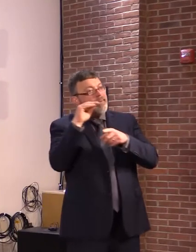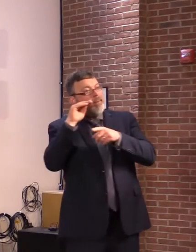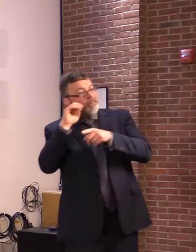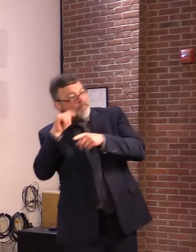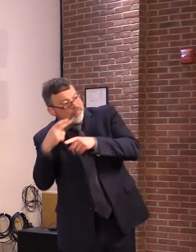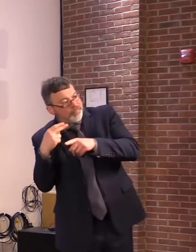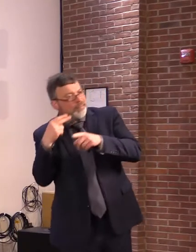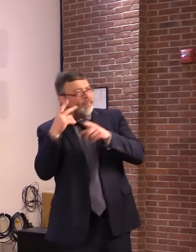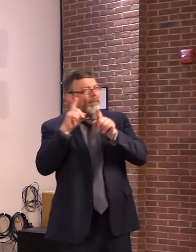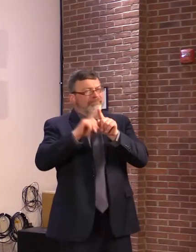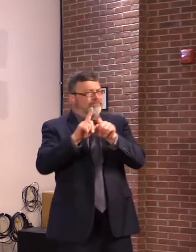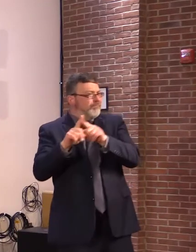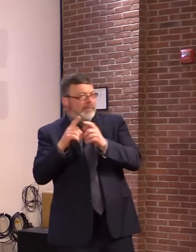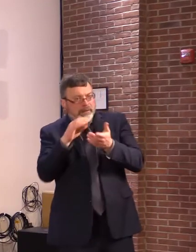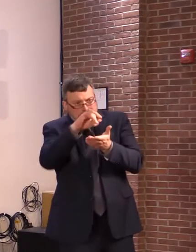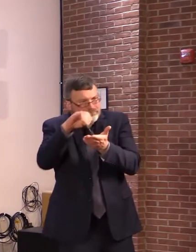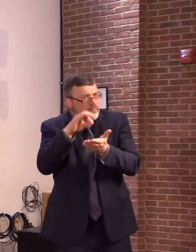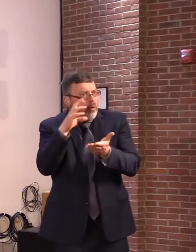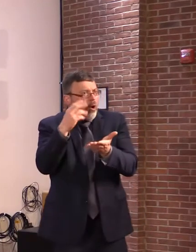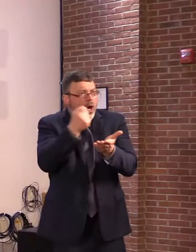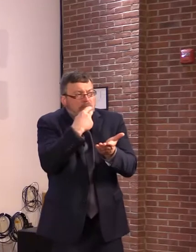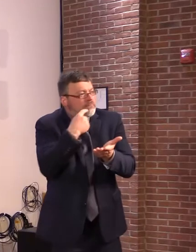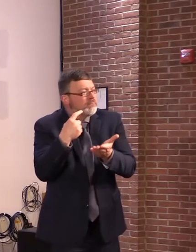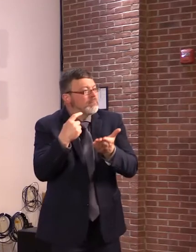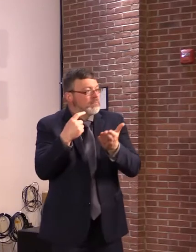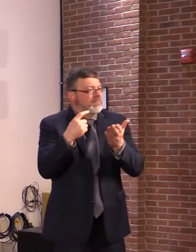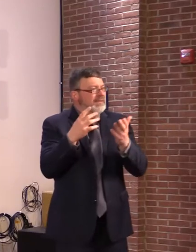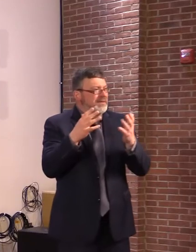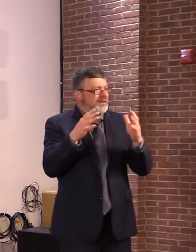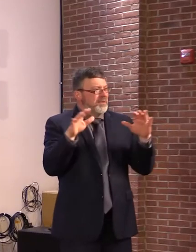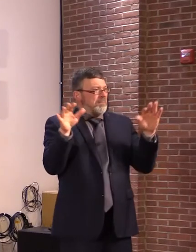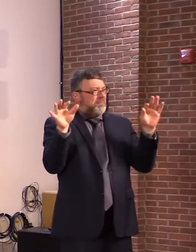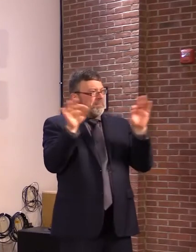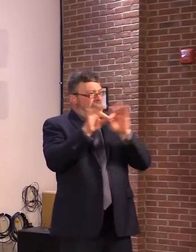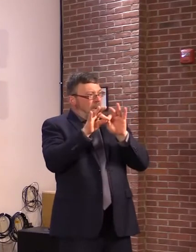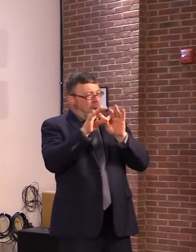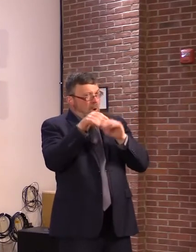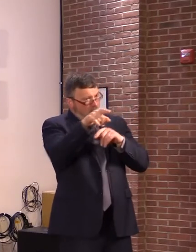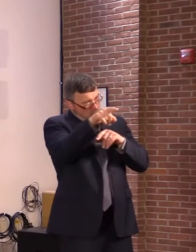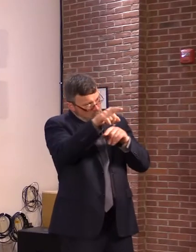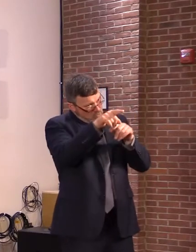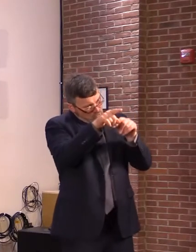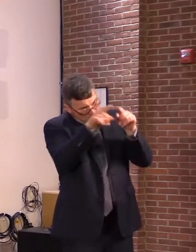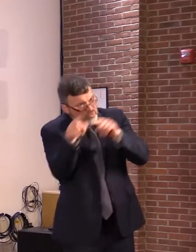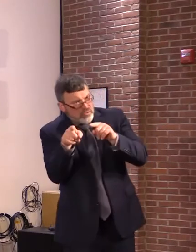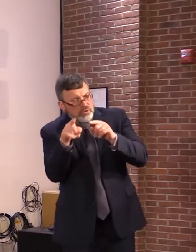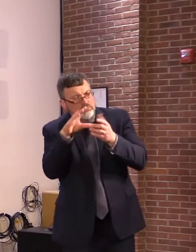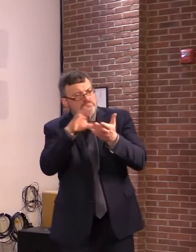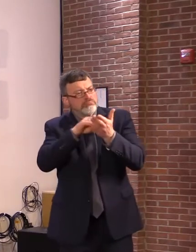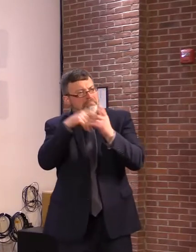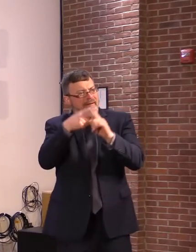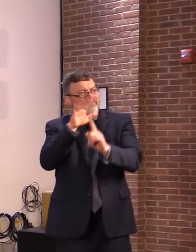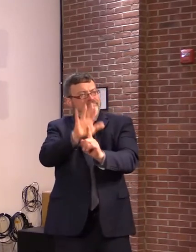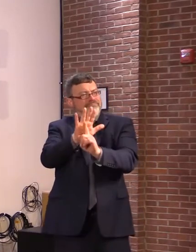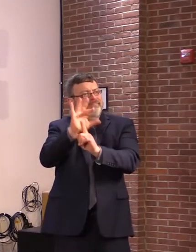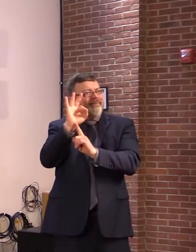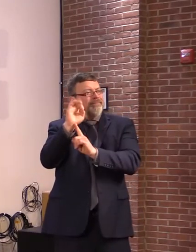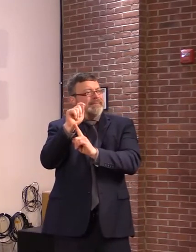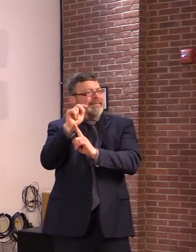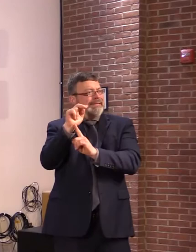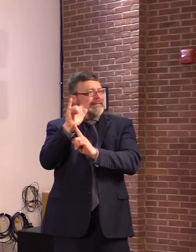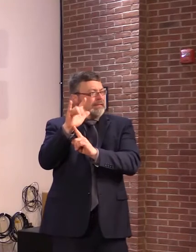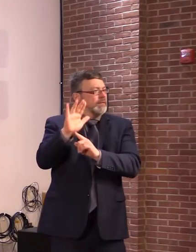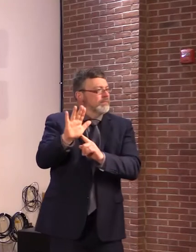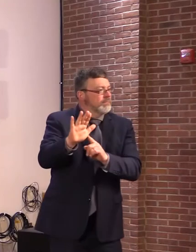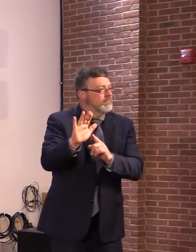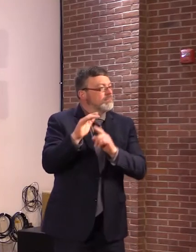learn where you can find fentanyl test strips and Narcan. Both are widely available in the